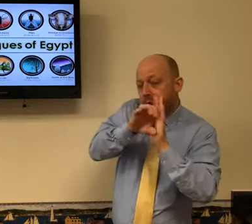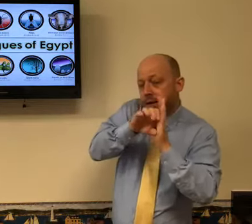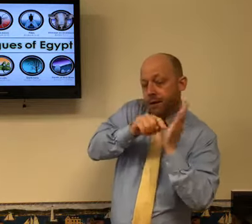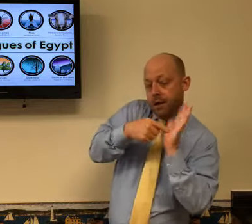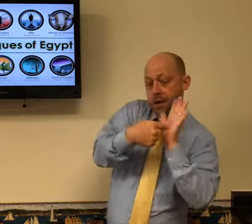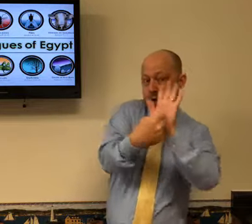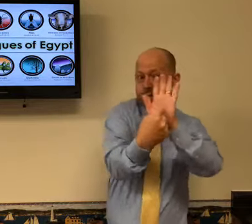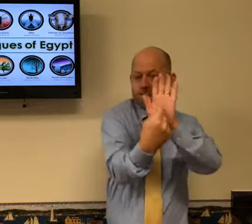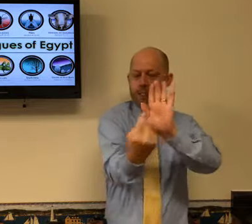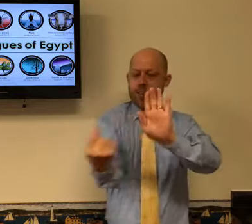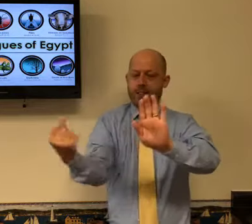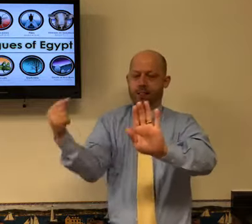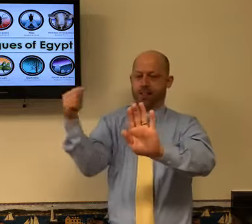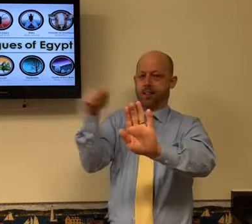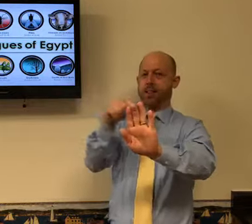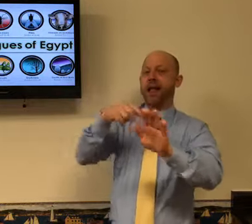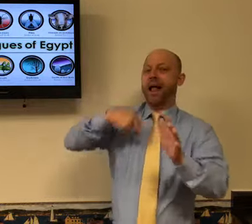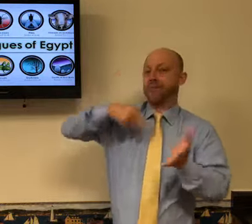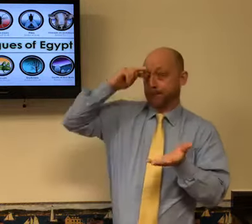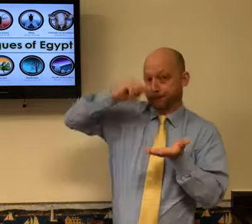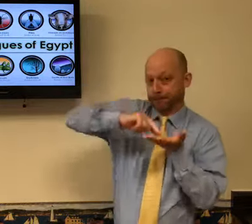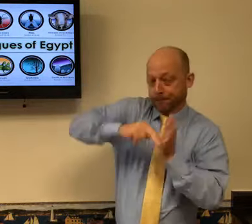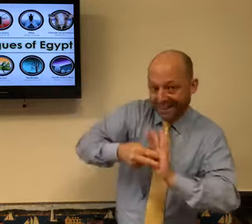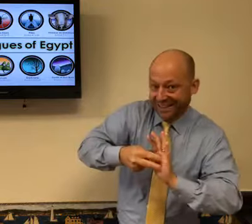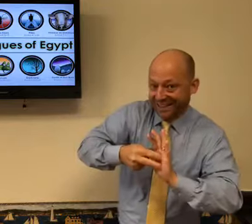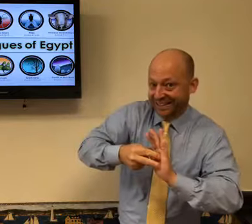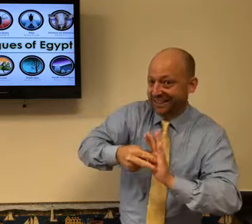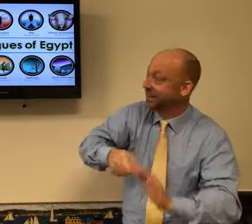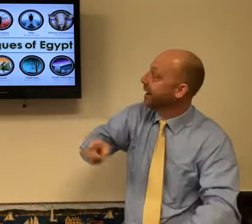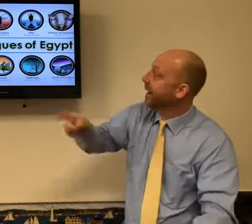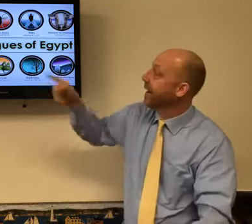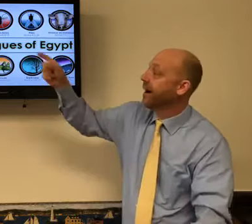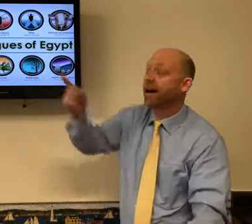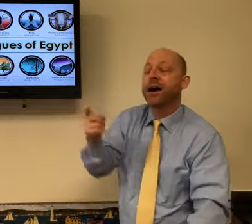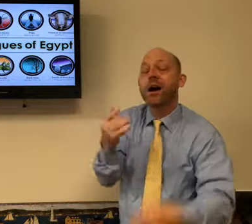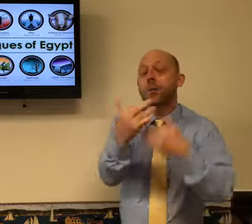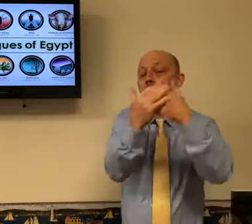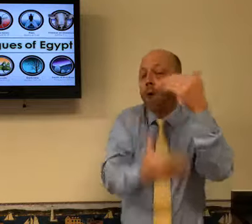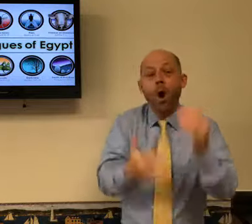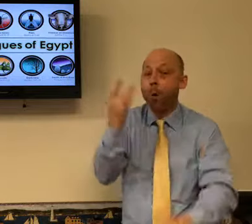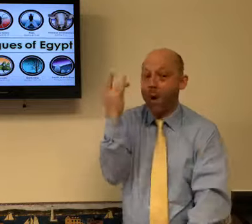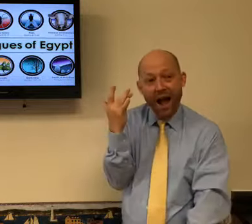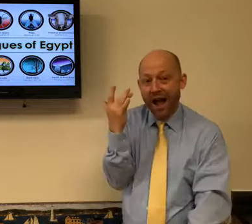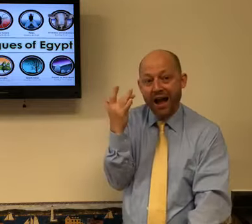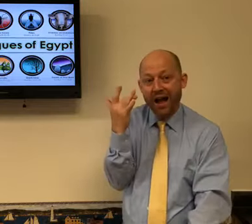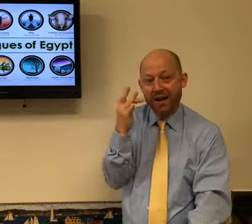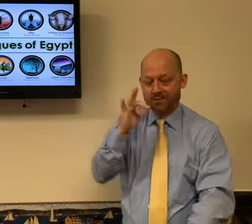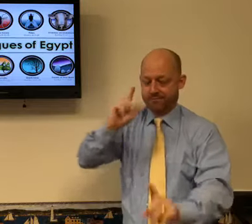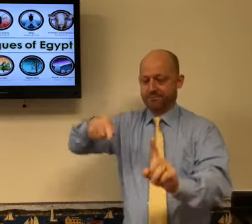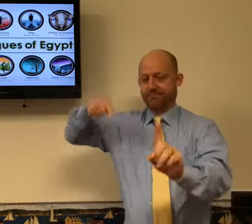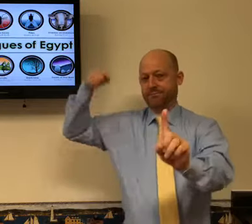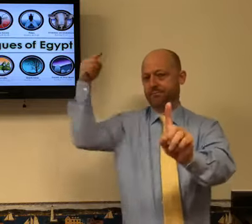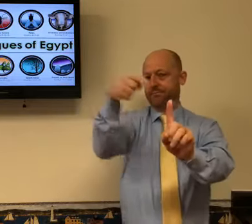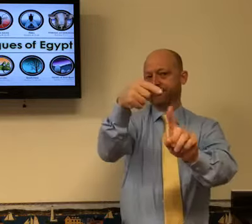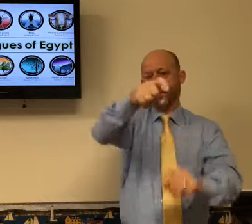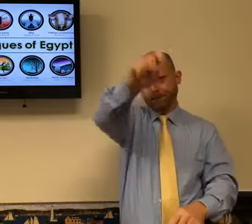There's kind of a picture behind this plague and the meaning of it. Blood. Why blood?